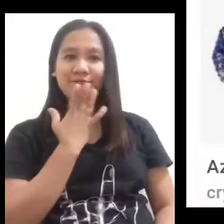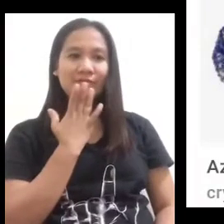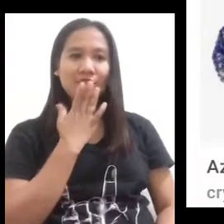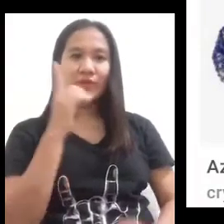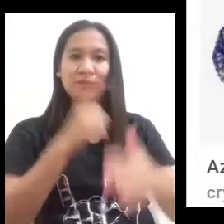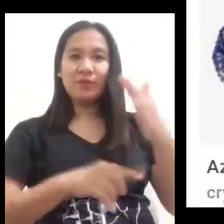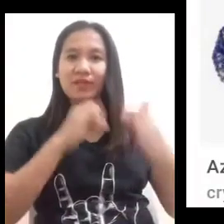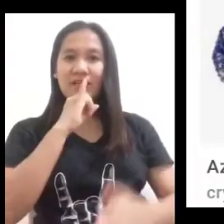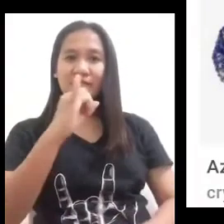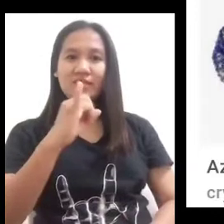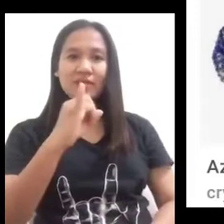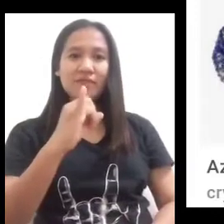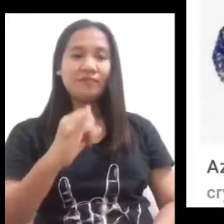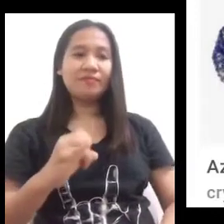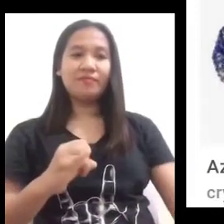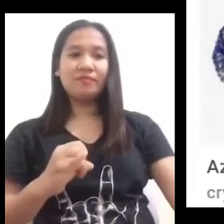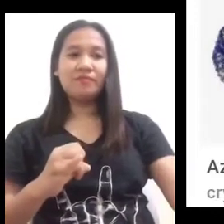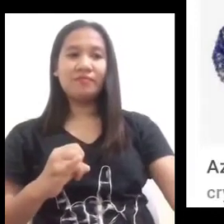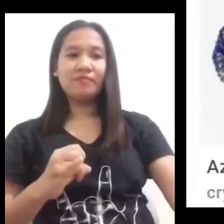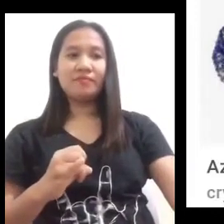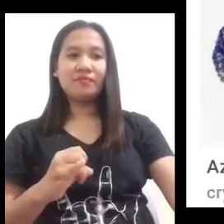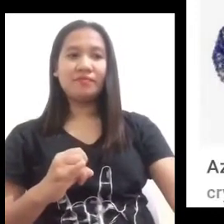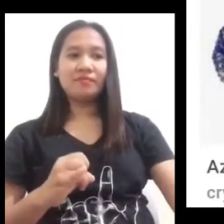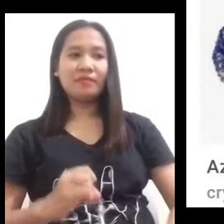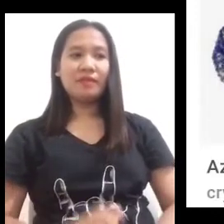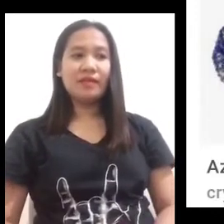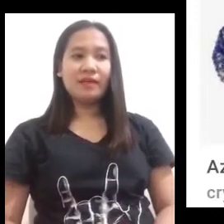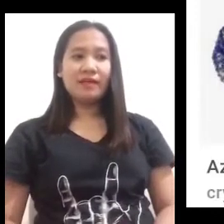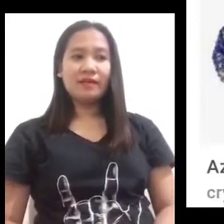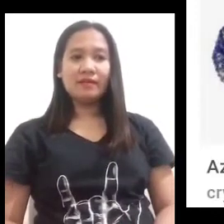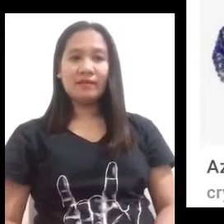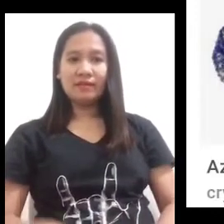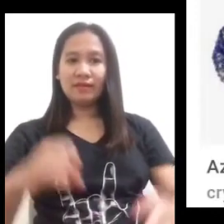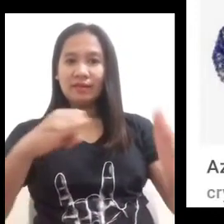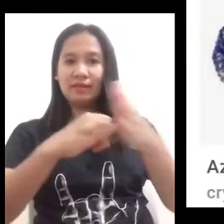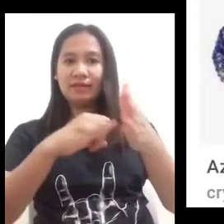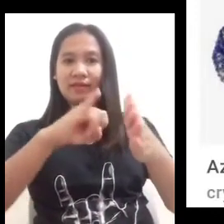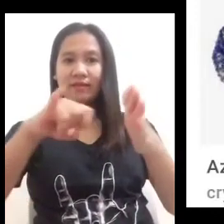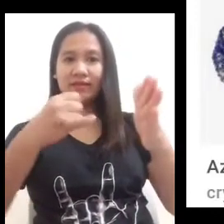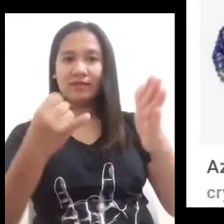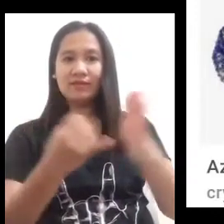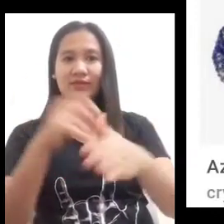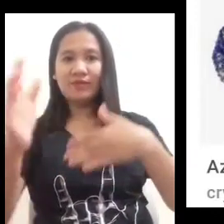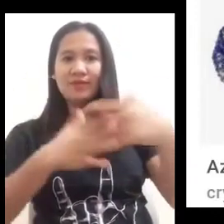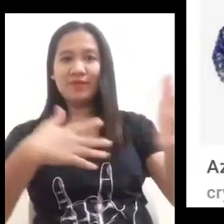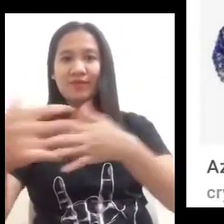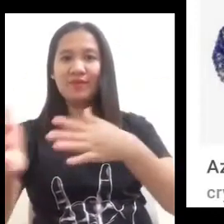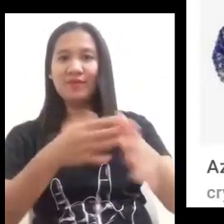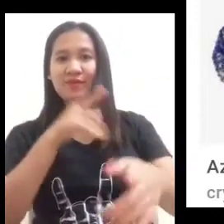the next physical property is the color what is it of course um